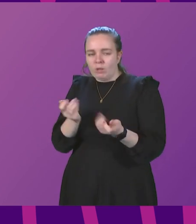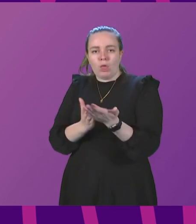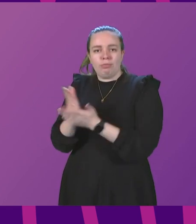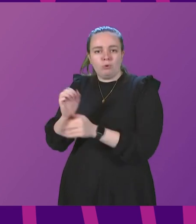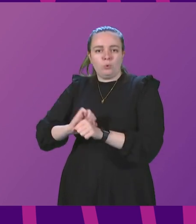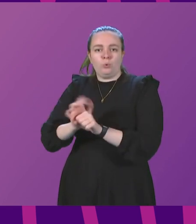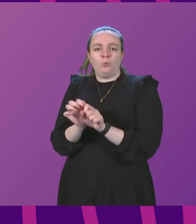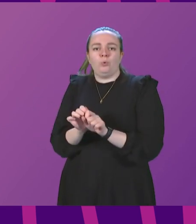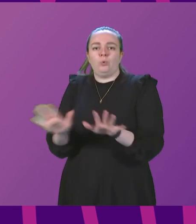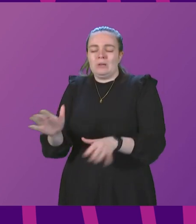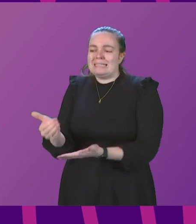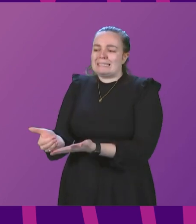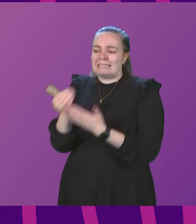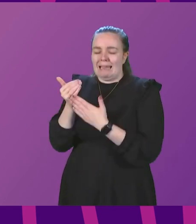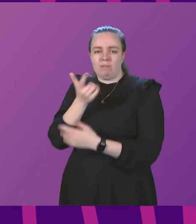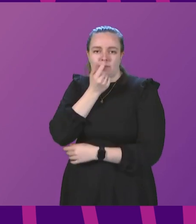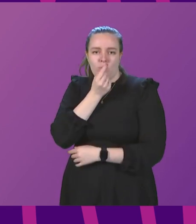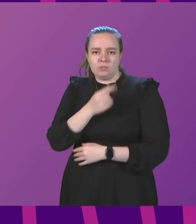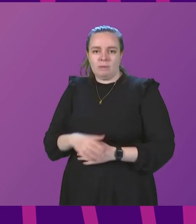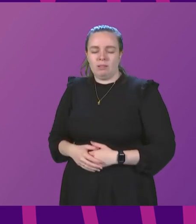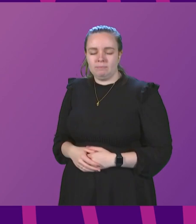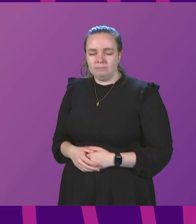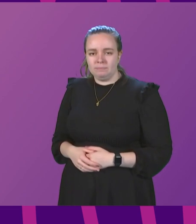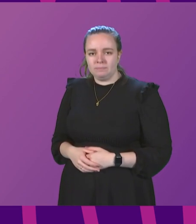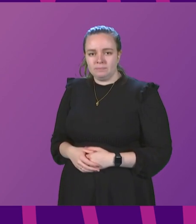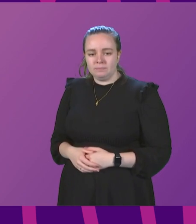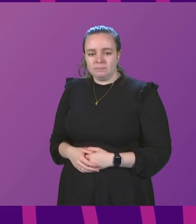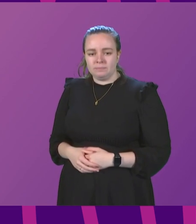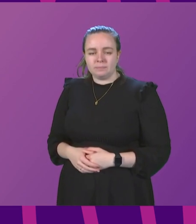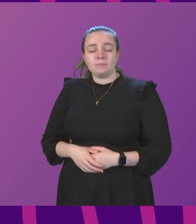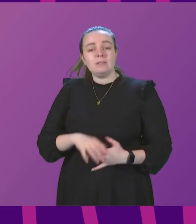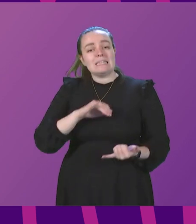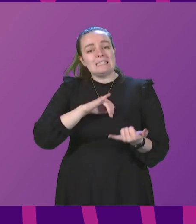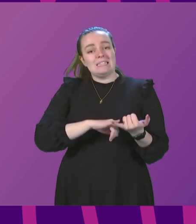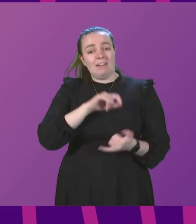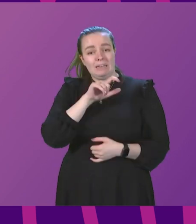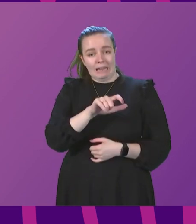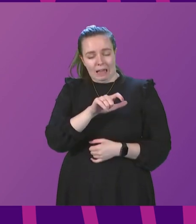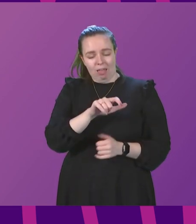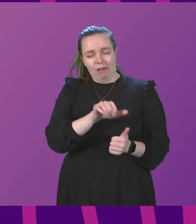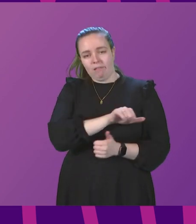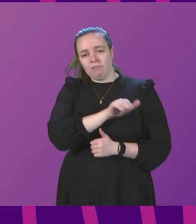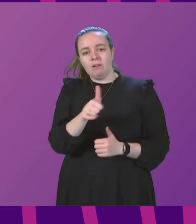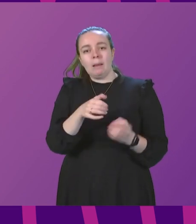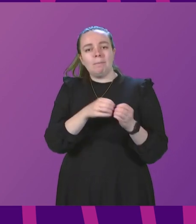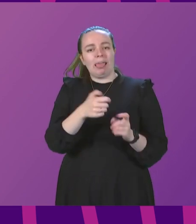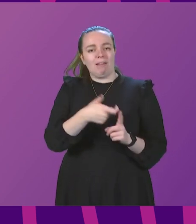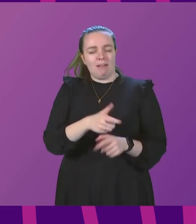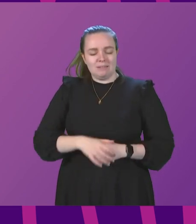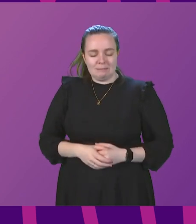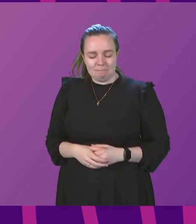pandemic as safely as we I call Stephanie Callaghan to be followed by Bill Kidd.